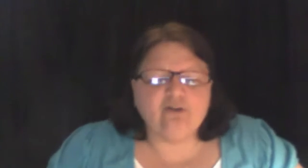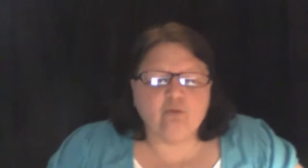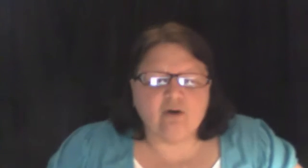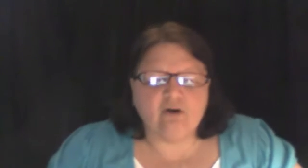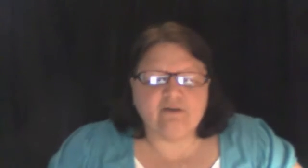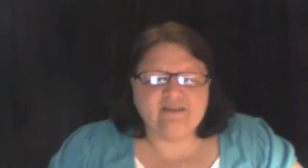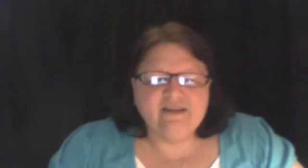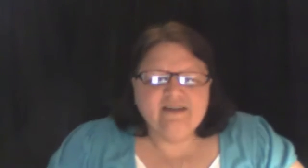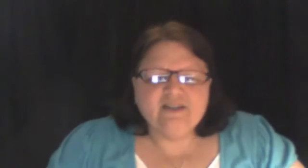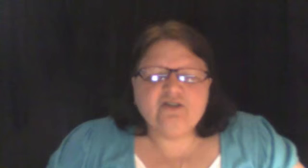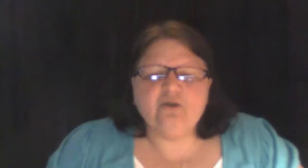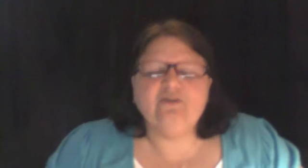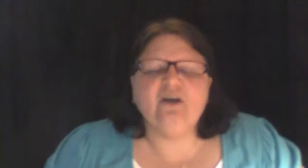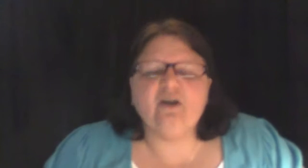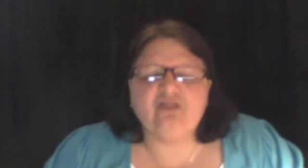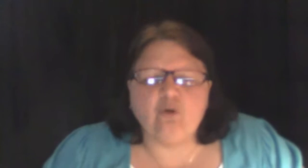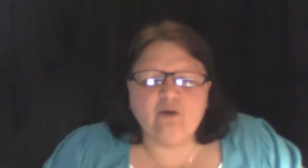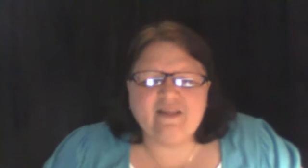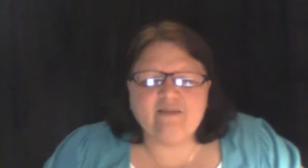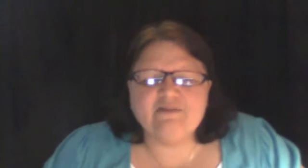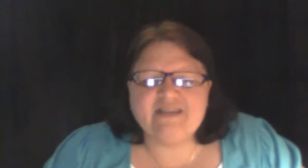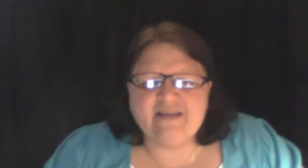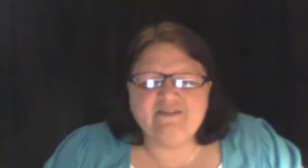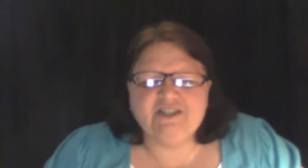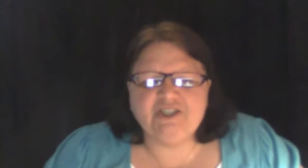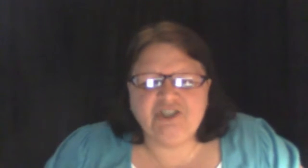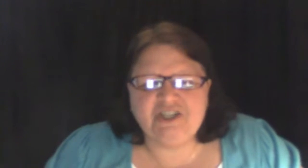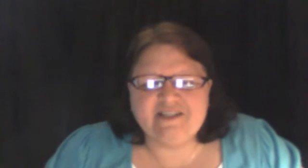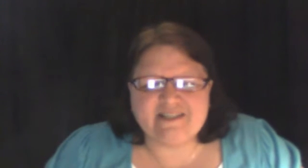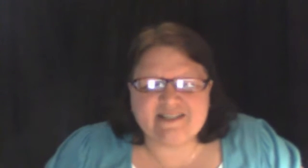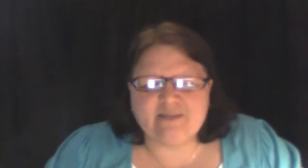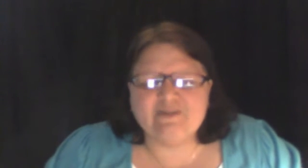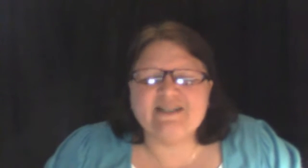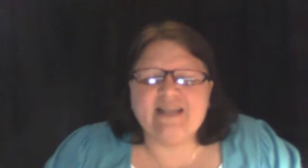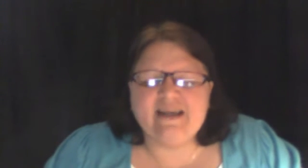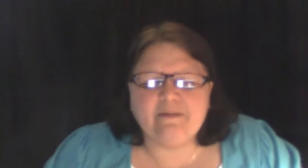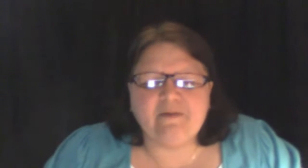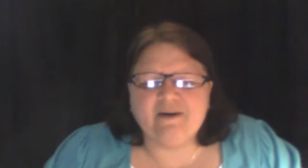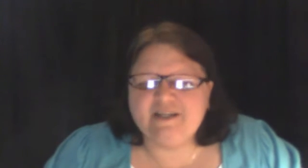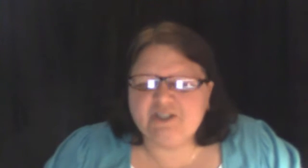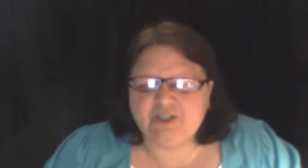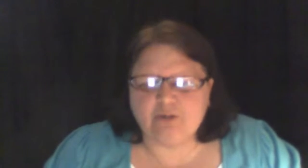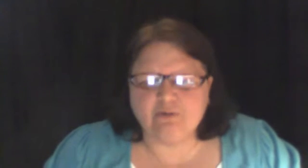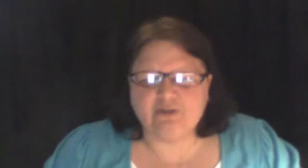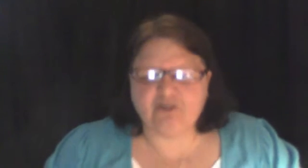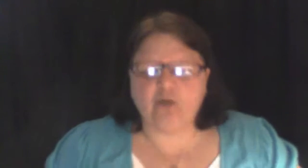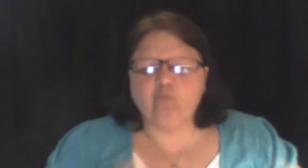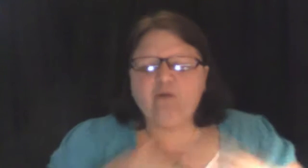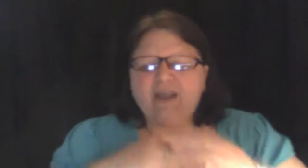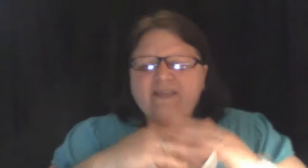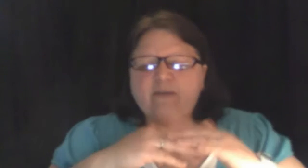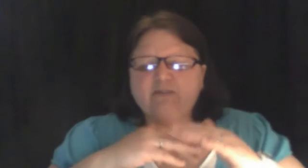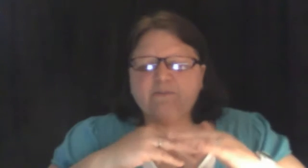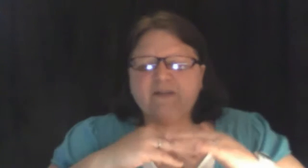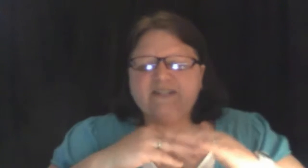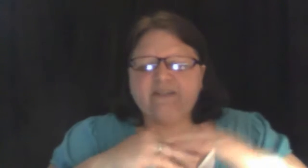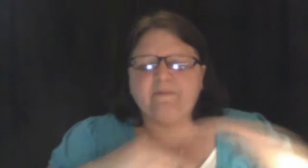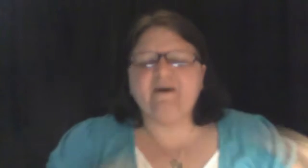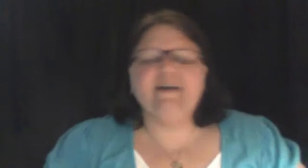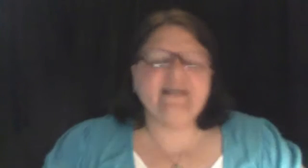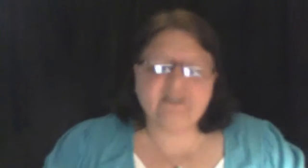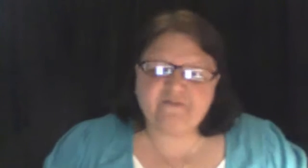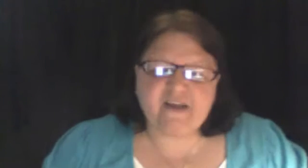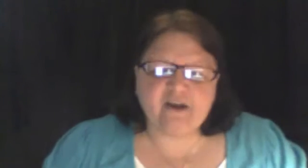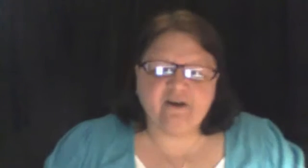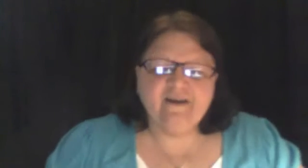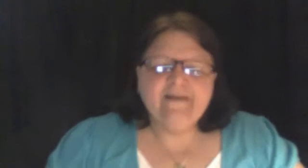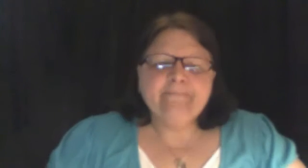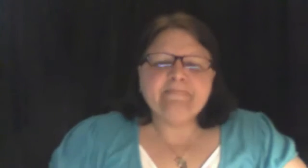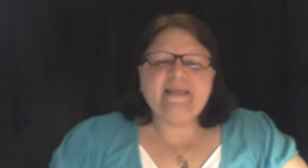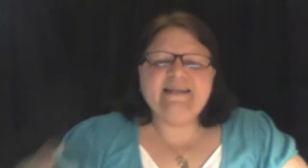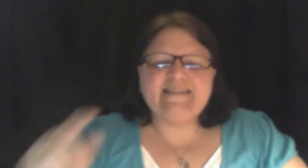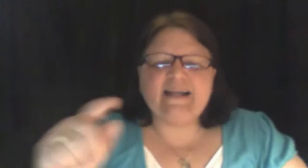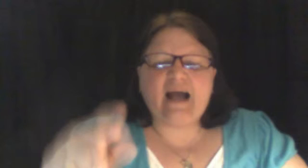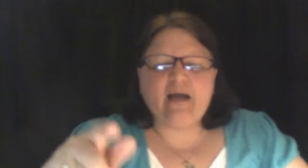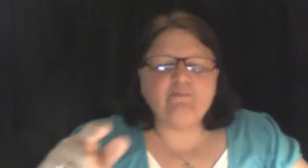the world. So the authority that was given to Jesus that was laid upon his shoulders, the ring that was placed upon his finger, he said, I'm